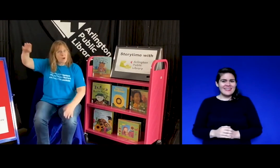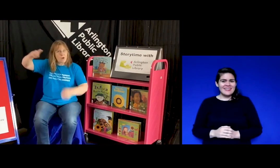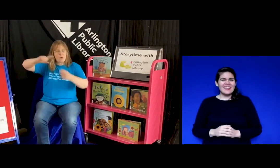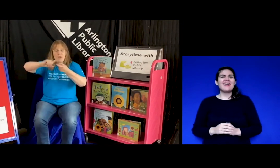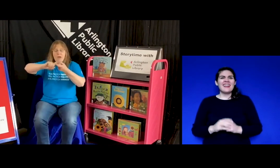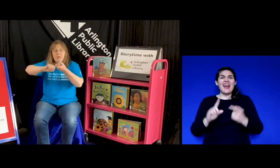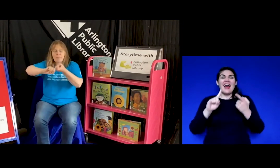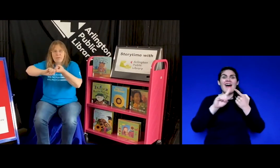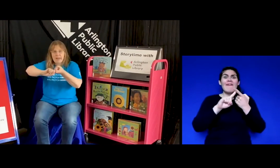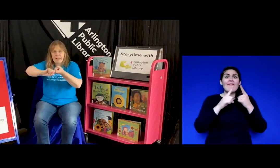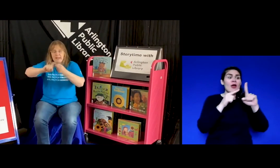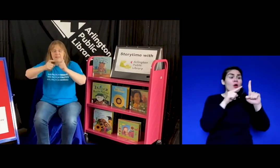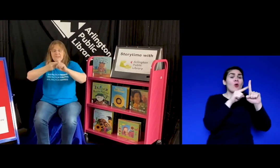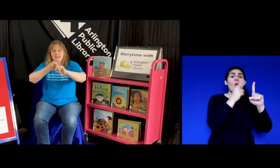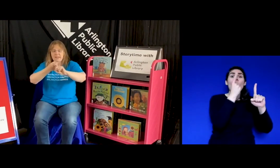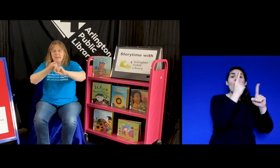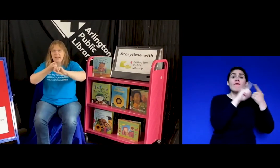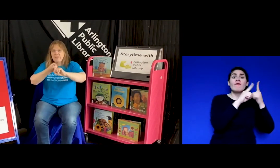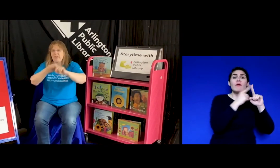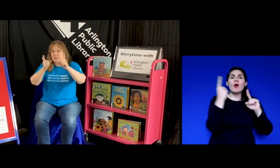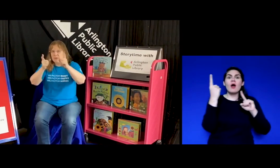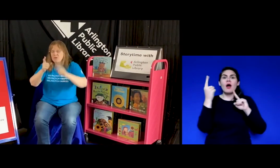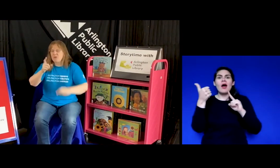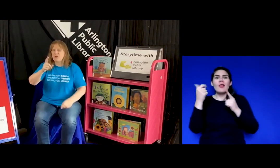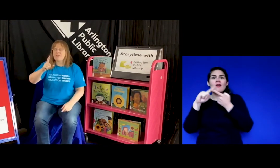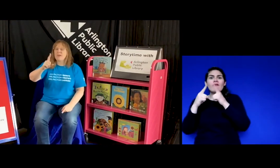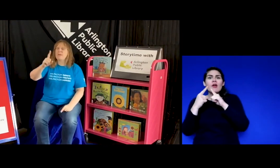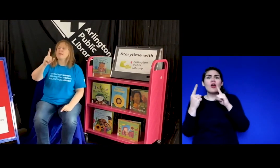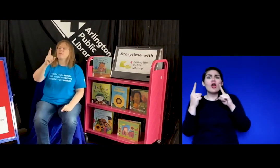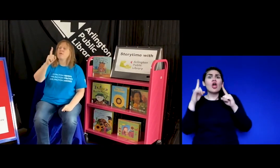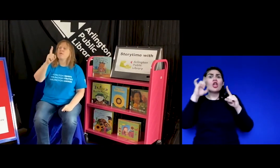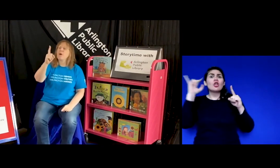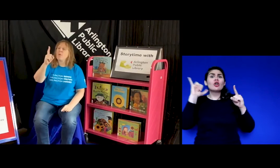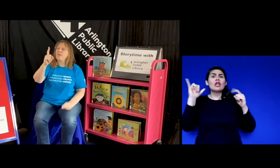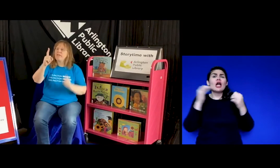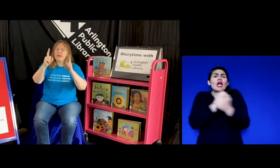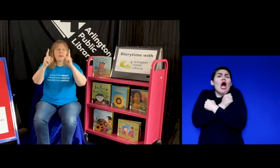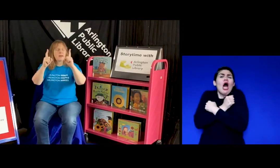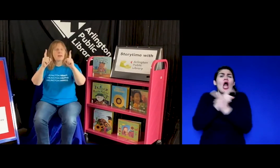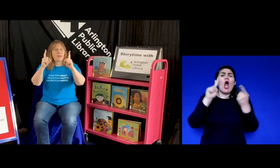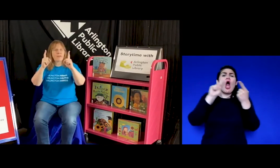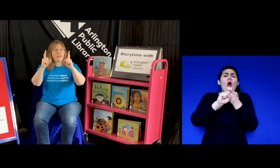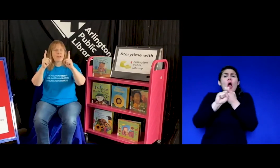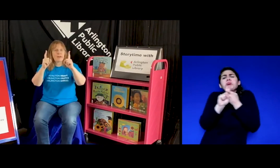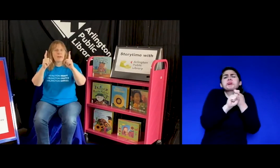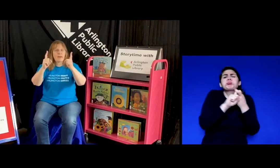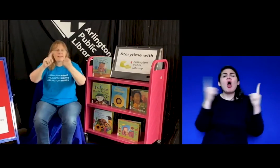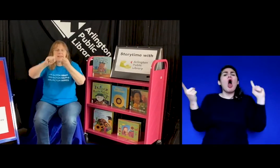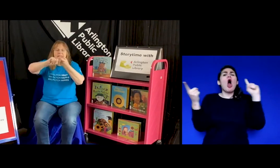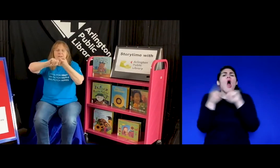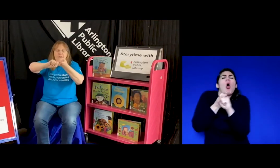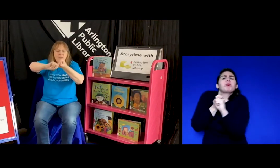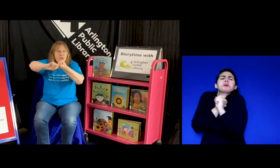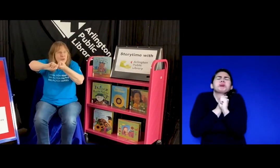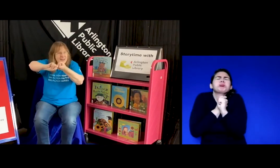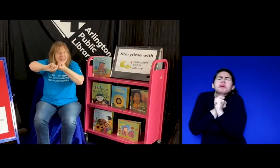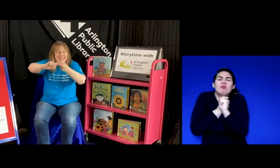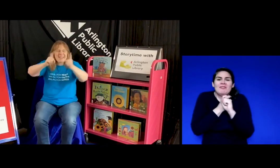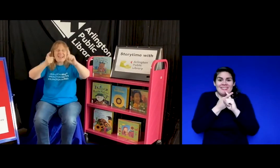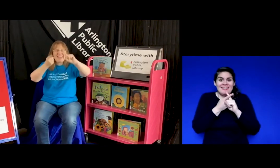friends and friends i'm going to show it to you this time i didn't before we've got one friend and another friend it's like they hug each other like that